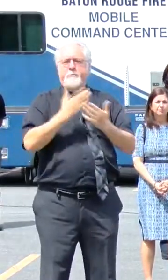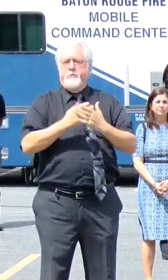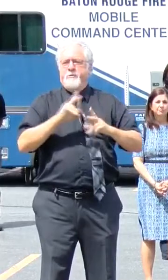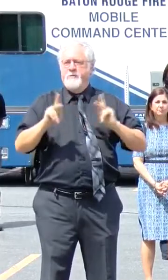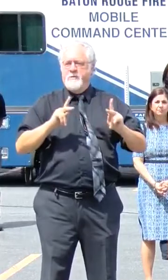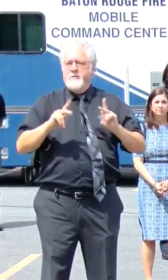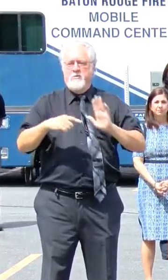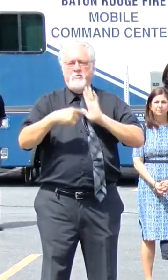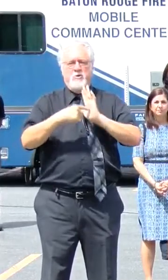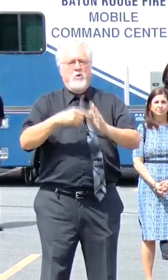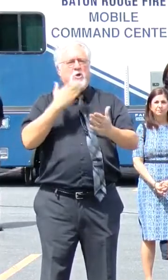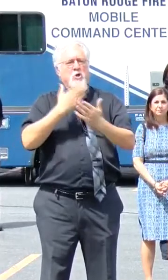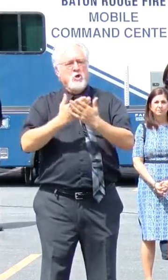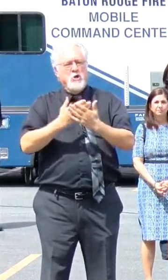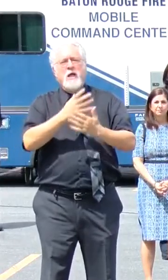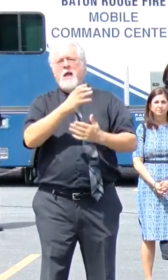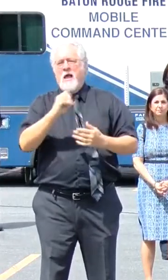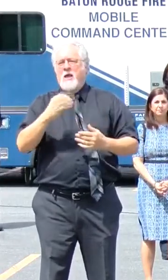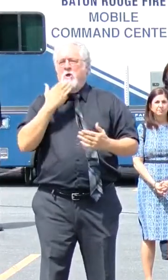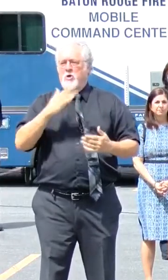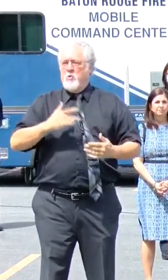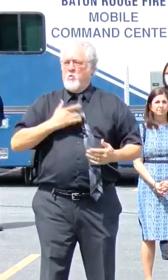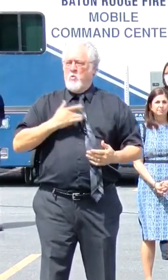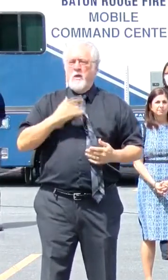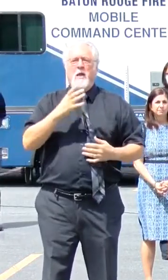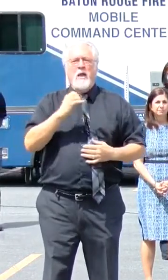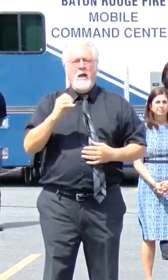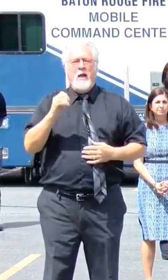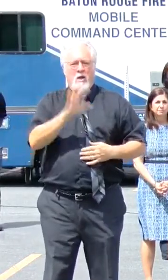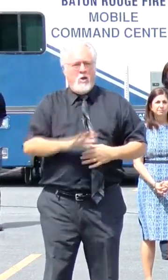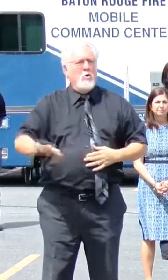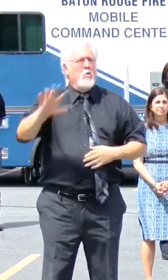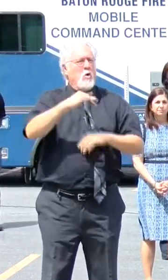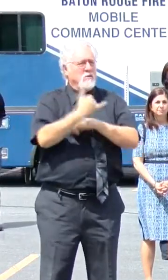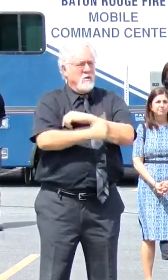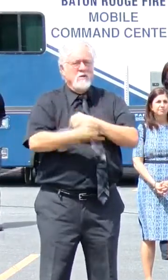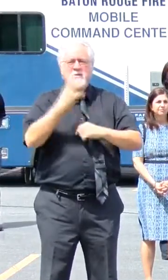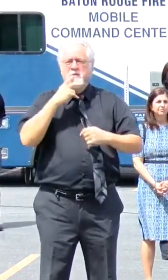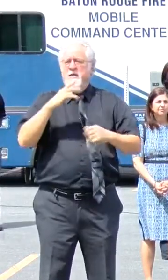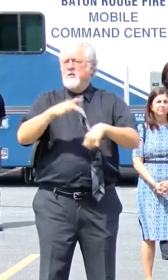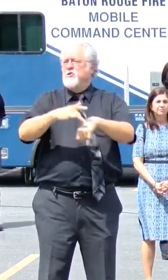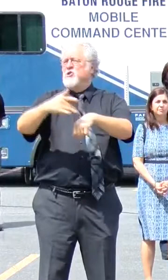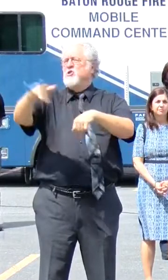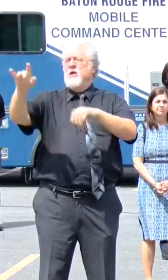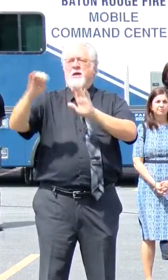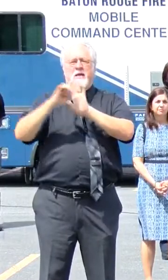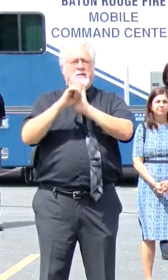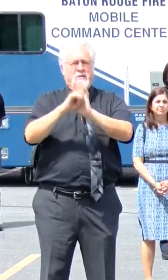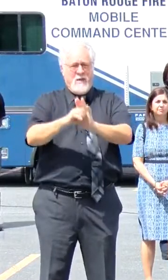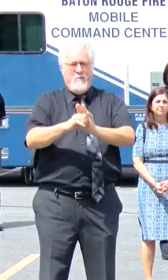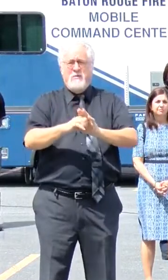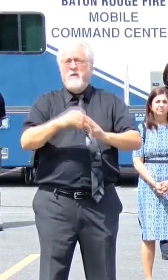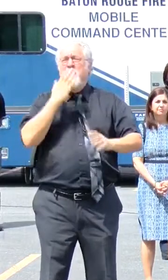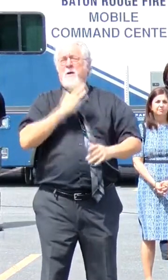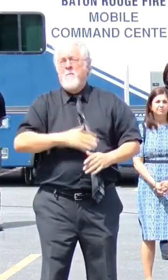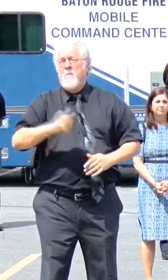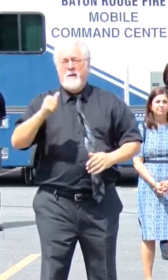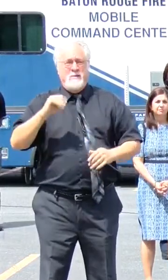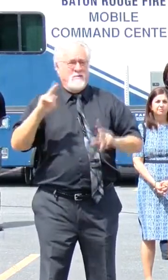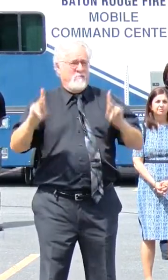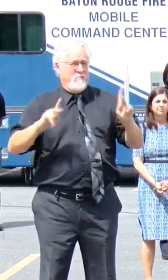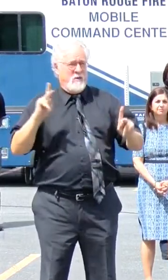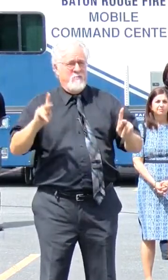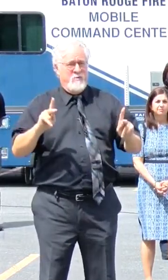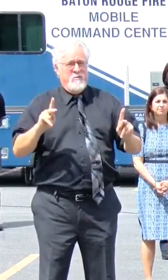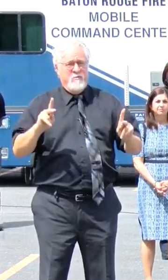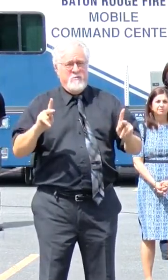their goodness and their goodwill. And across the country, we see shining examples of the best of humanity